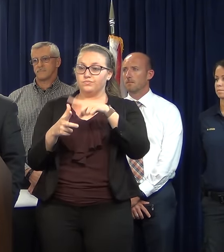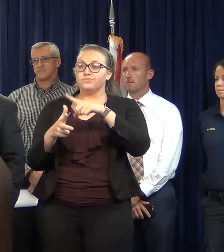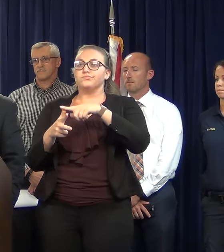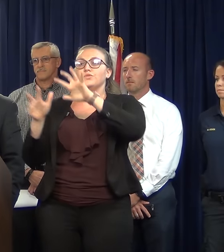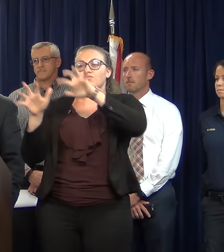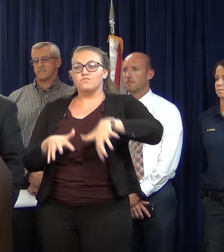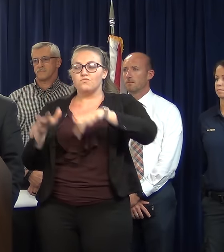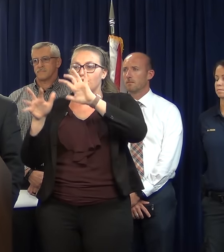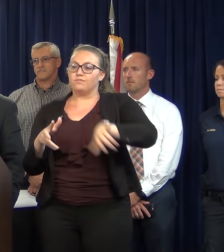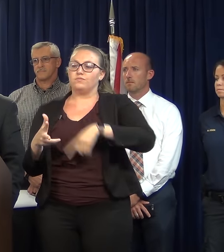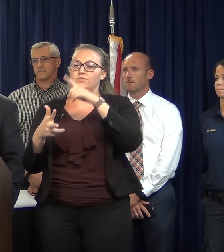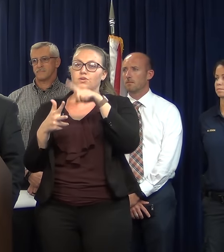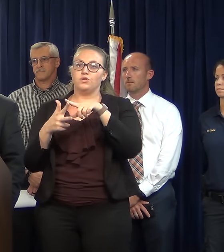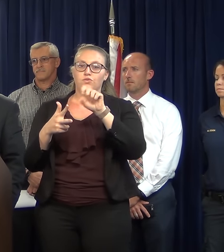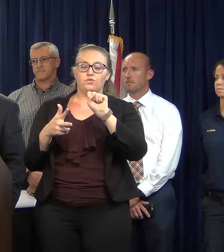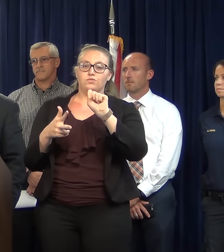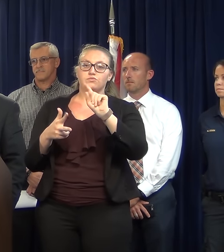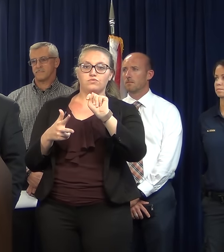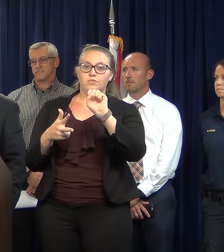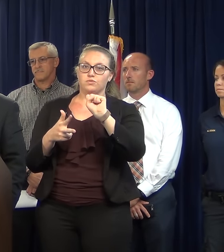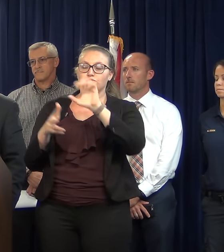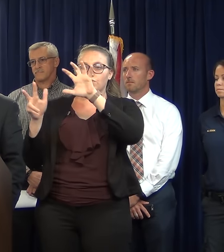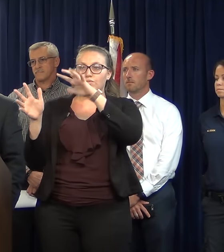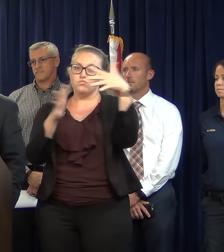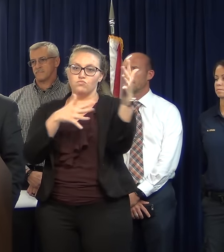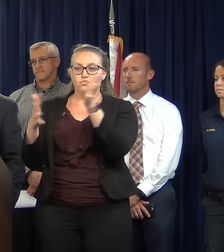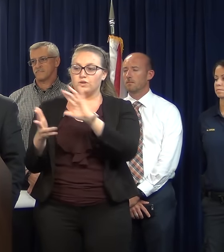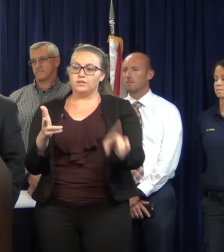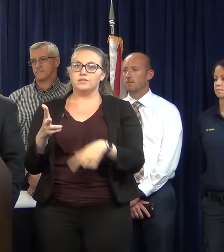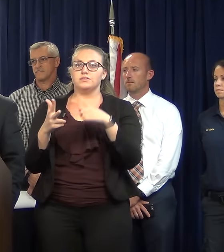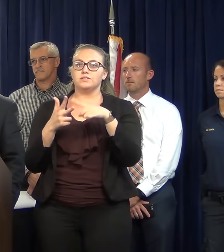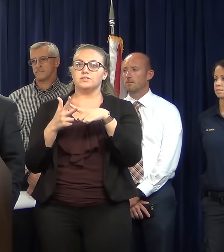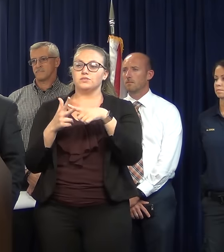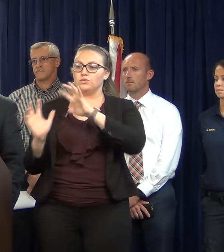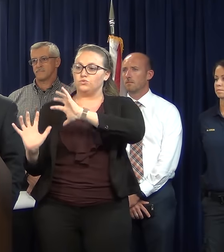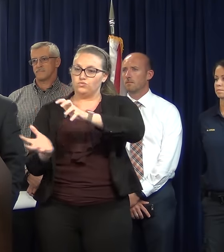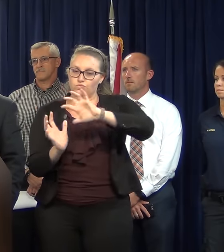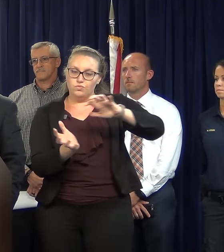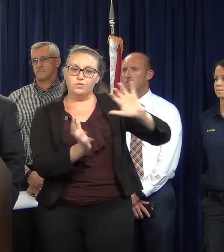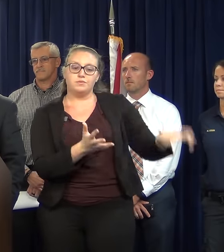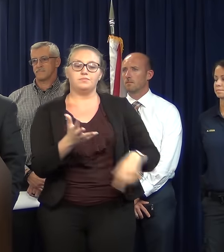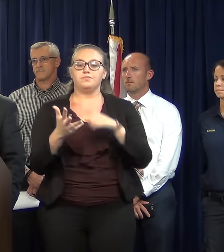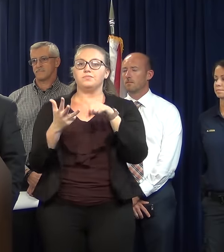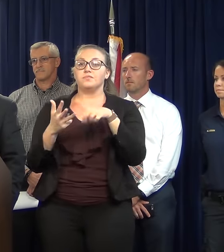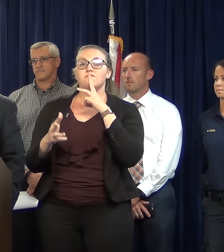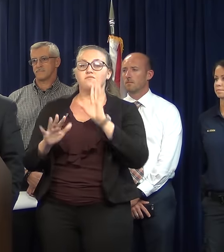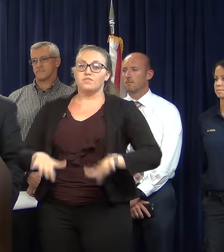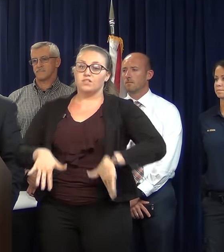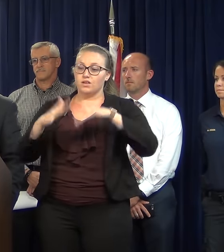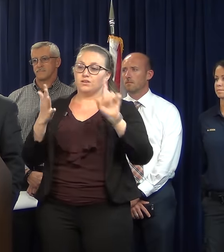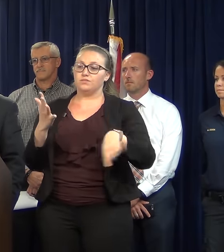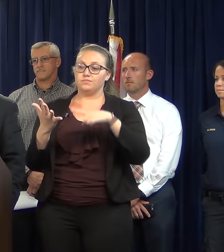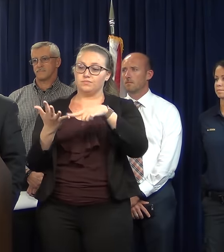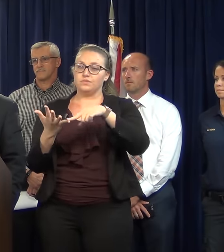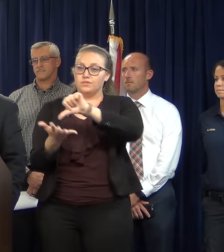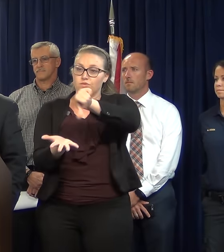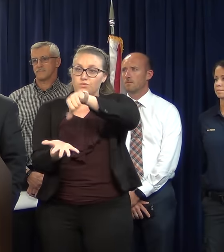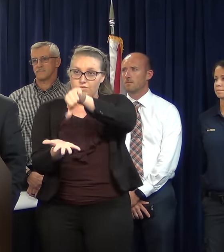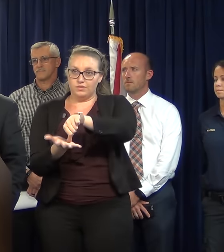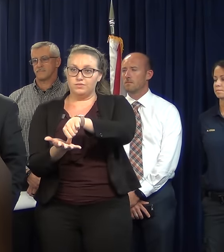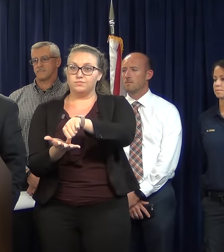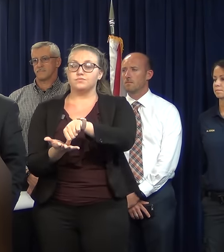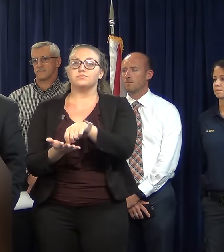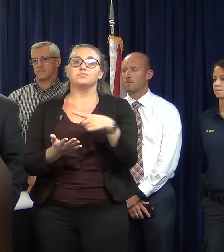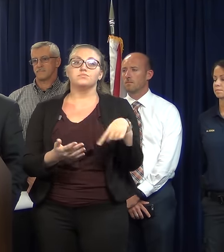tropical storm winds, storm surges, flooding, and isolated tornadoes. Citizens should stay informed